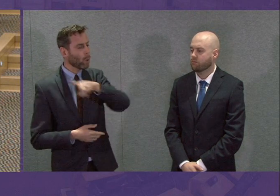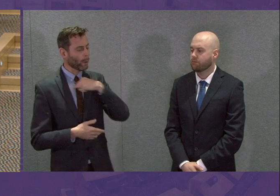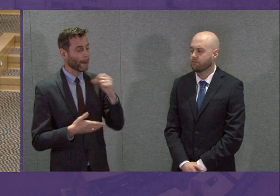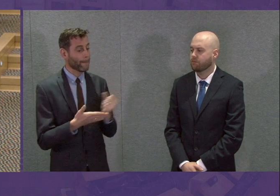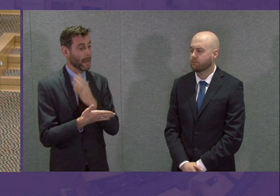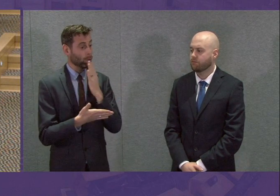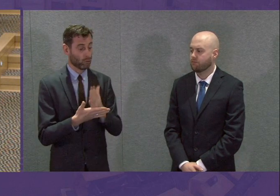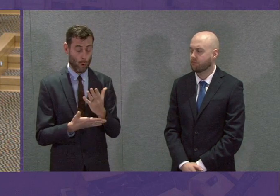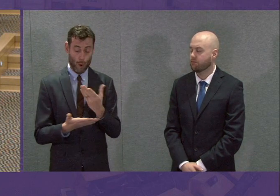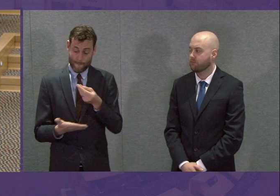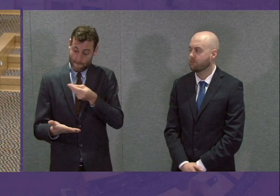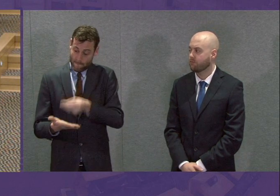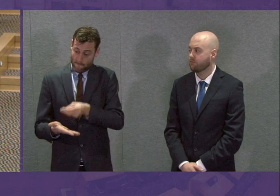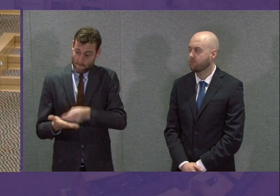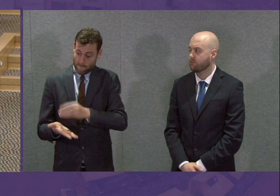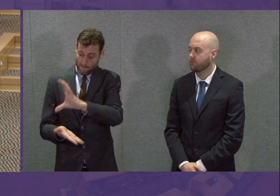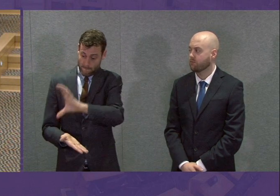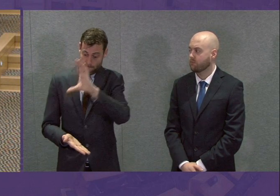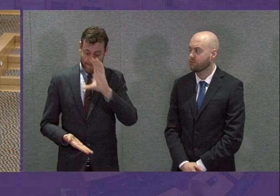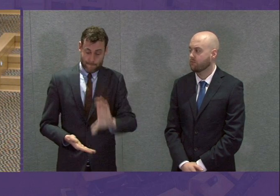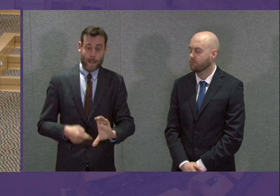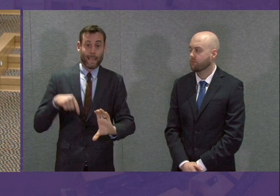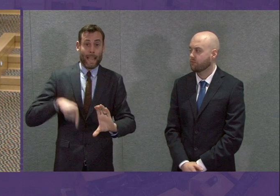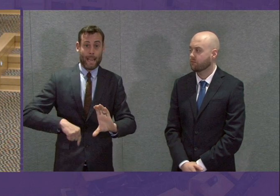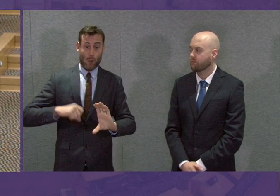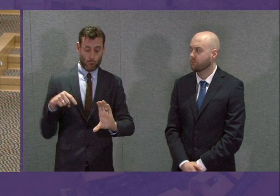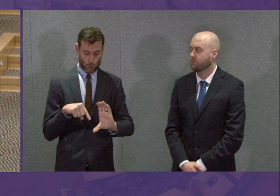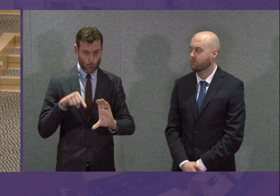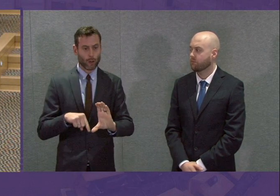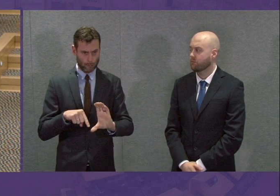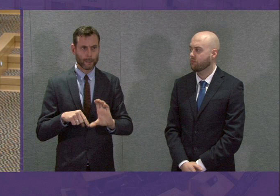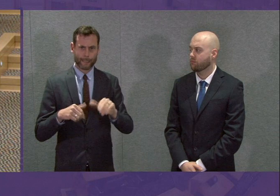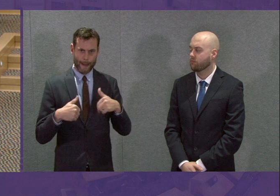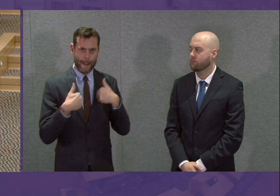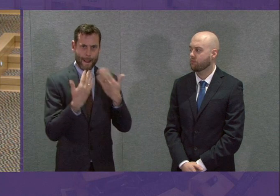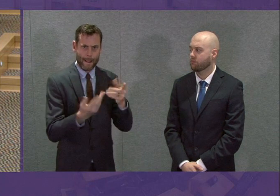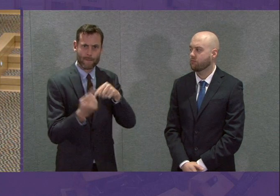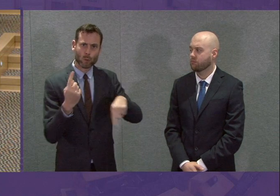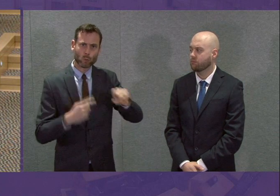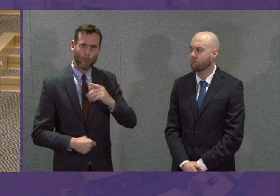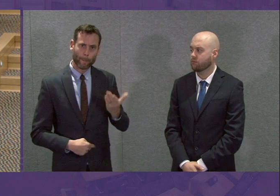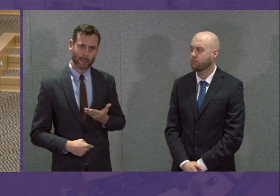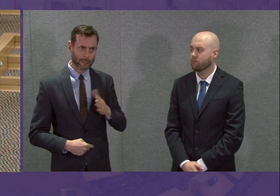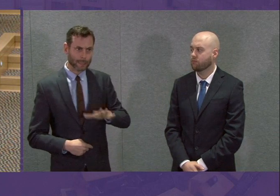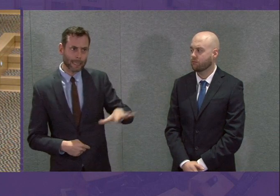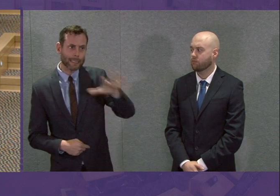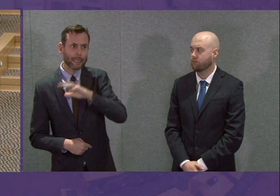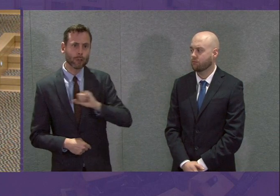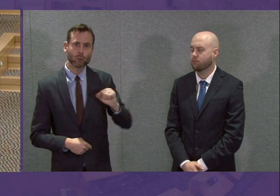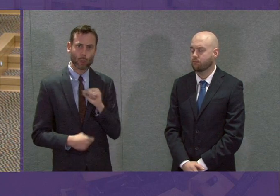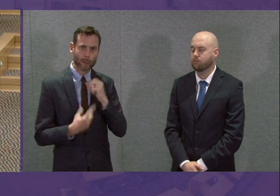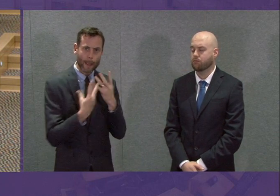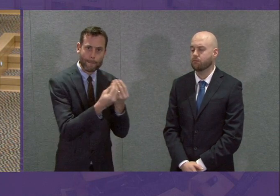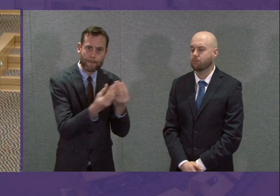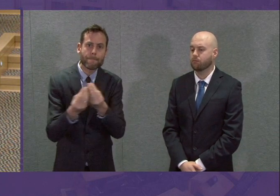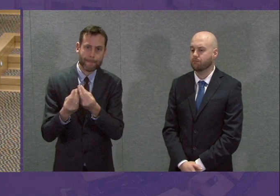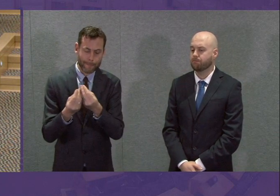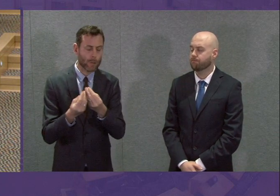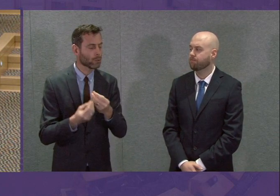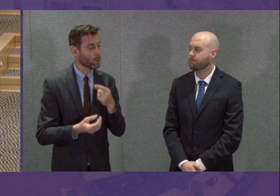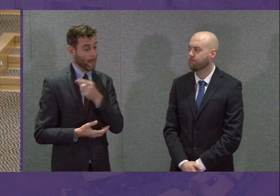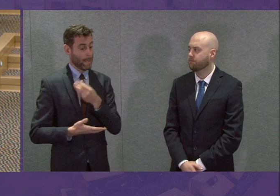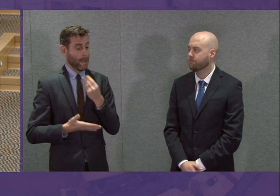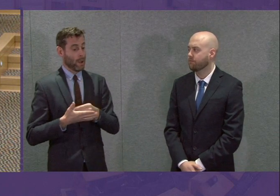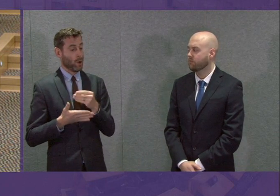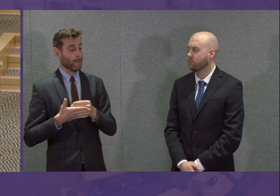penny of funding that comes to Scotland to support businesses is passed on to businesses in Scotland. And the Economy Secretary has already set out